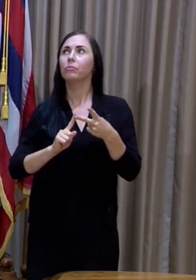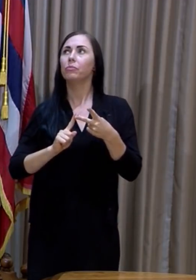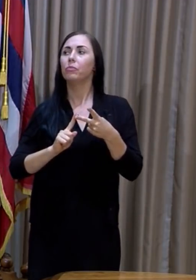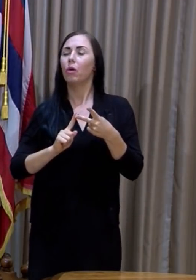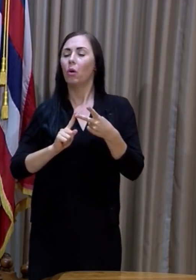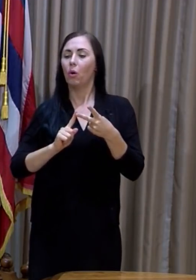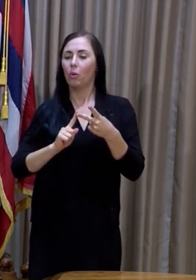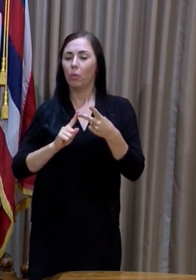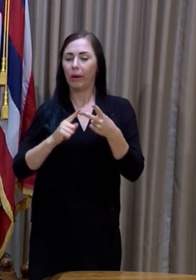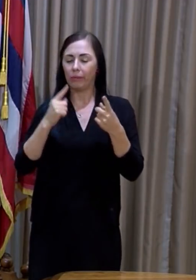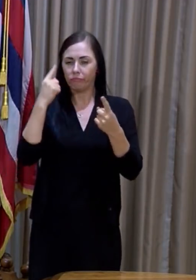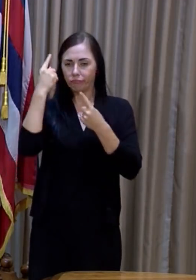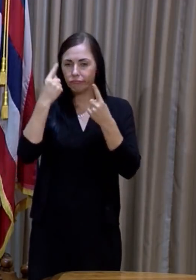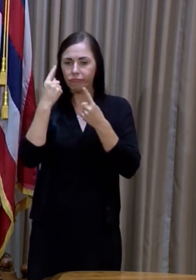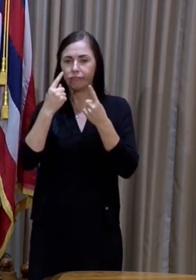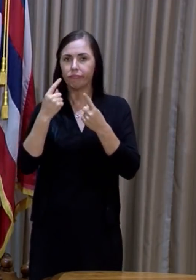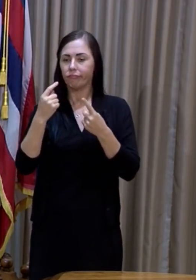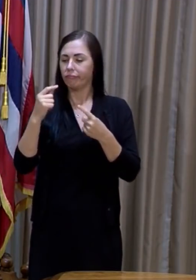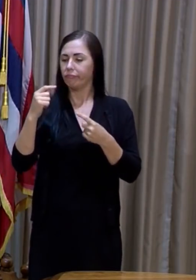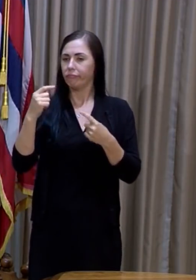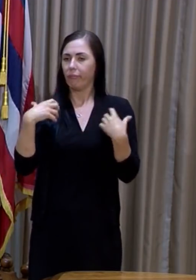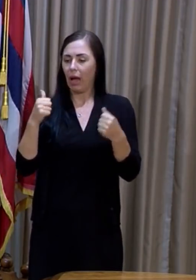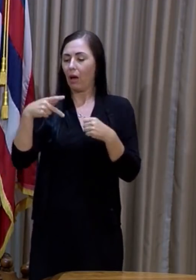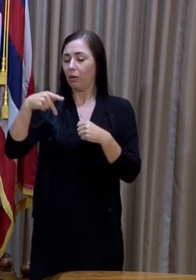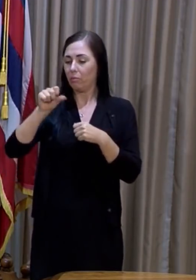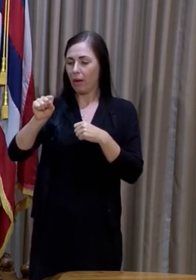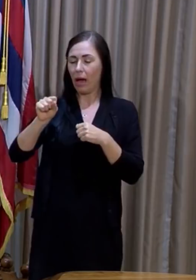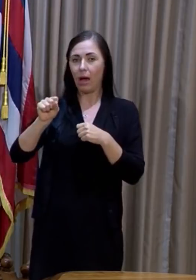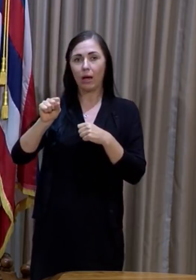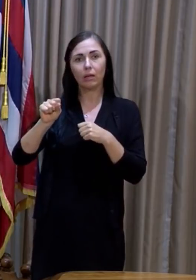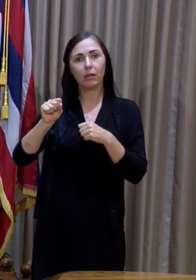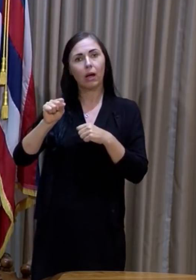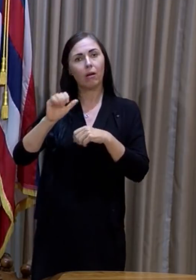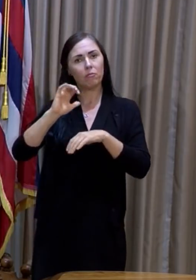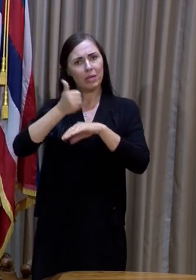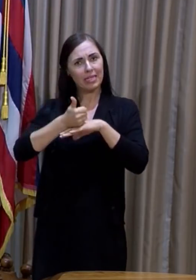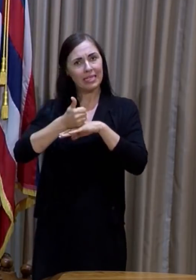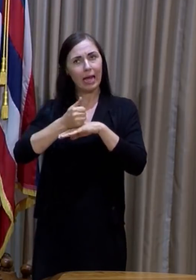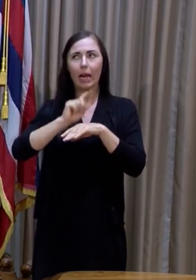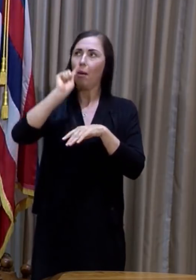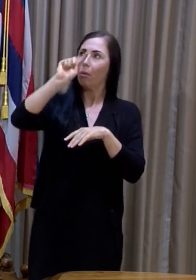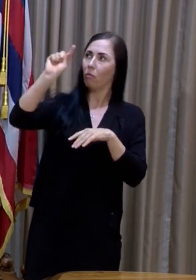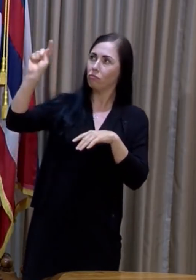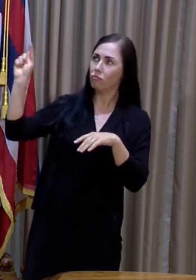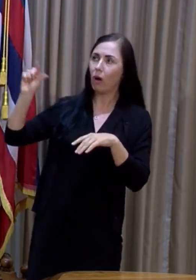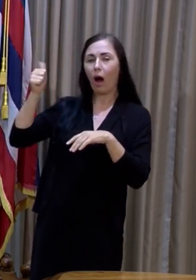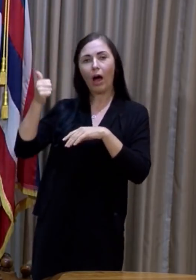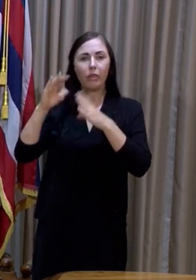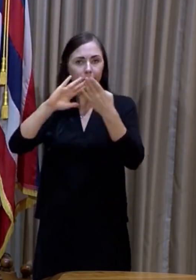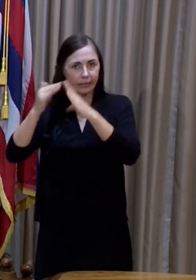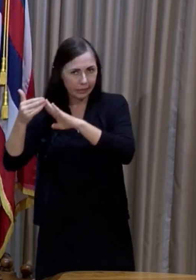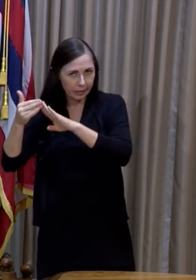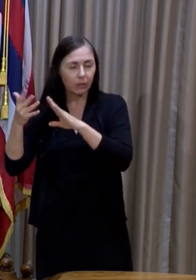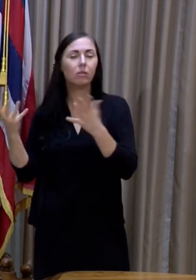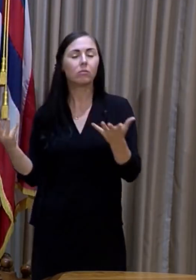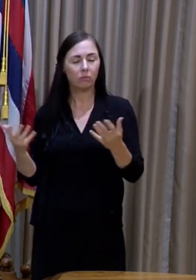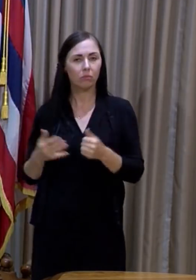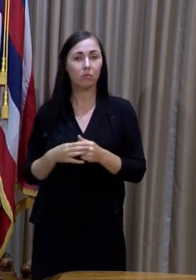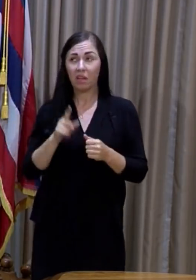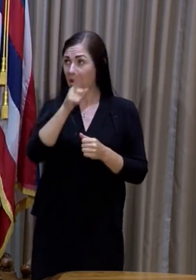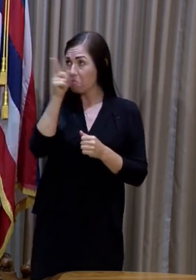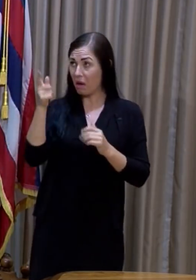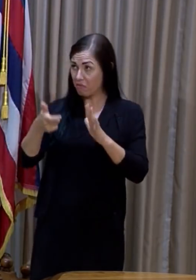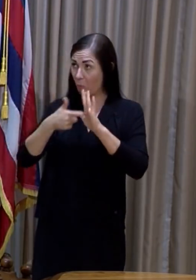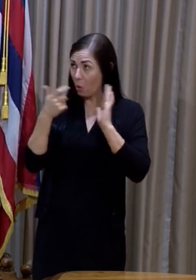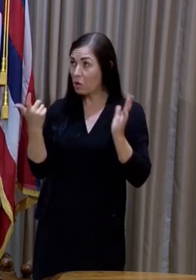the health passes have been implemented in other jurisdictions, other cities that have